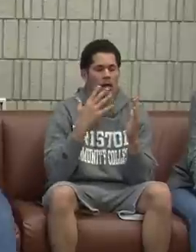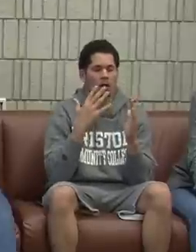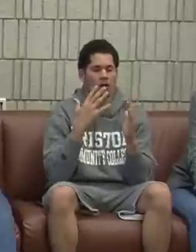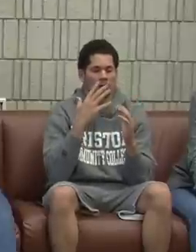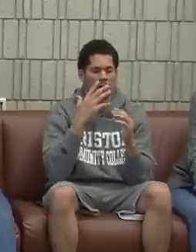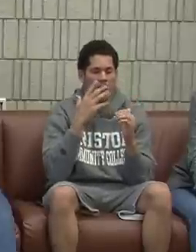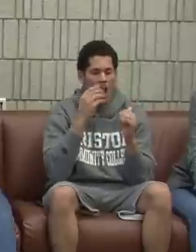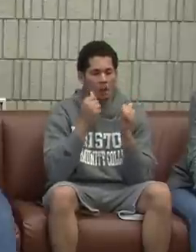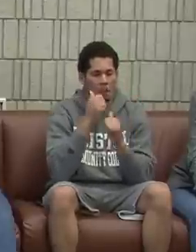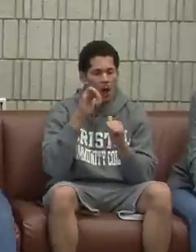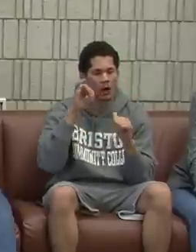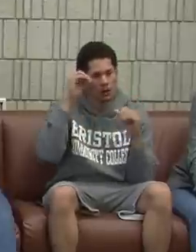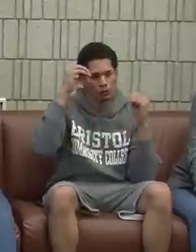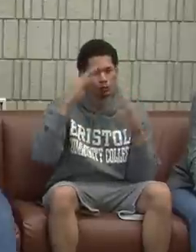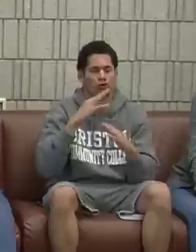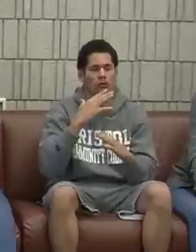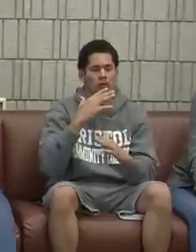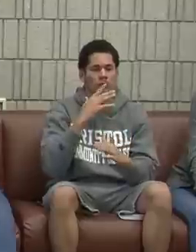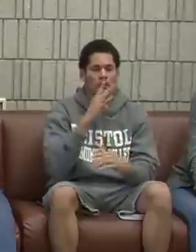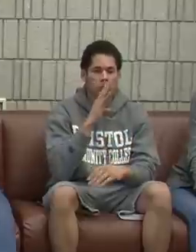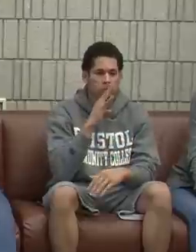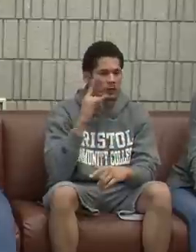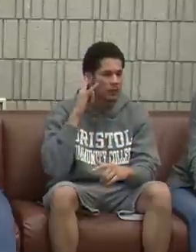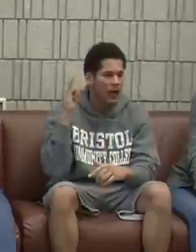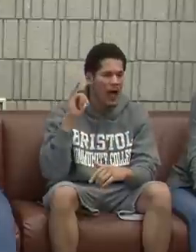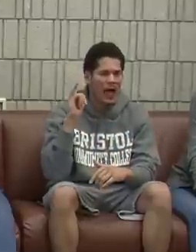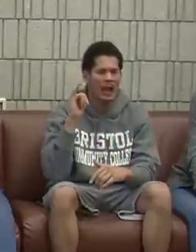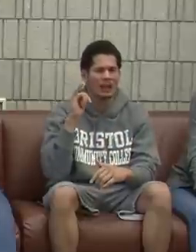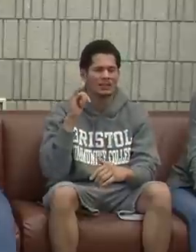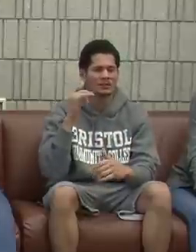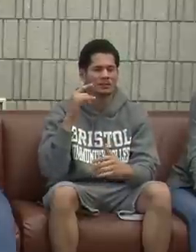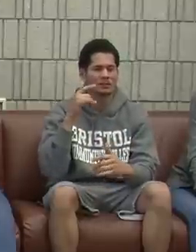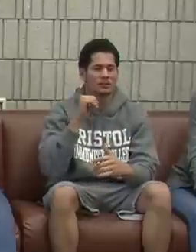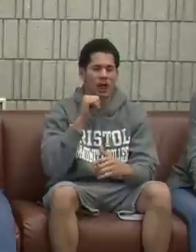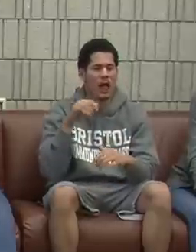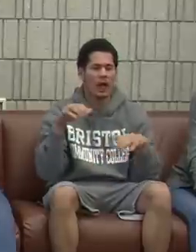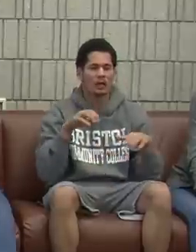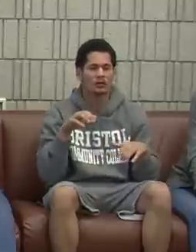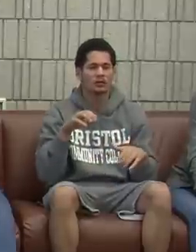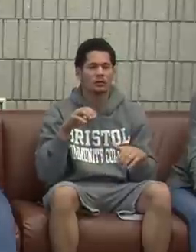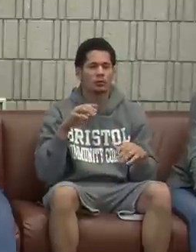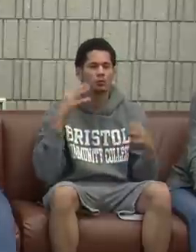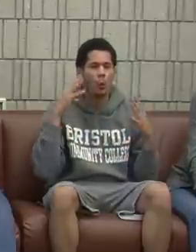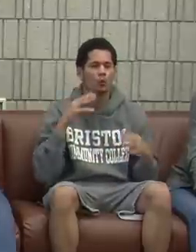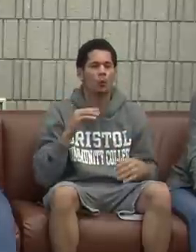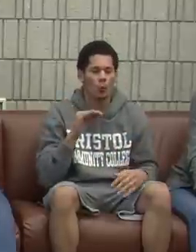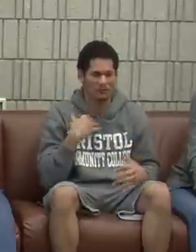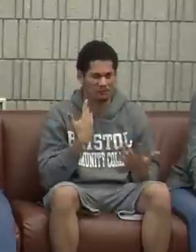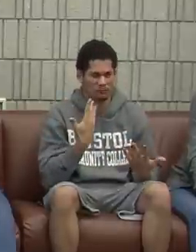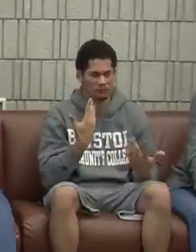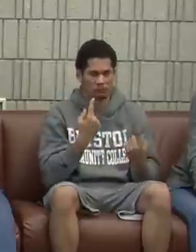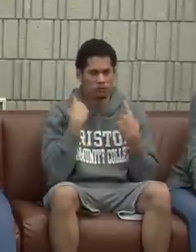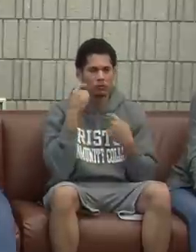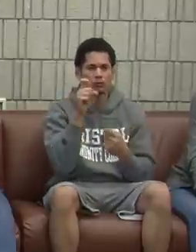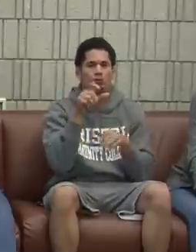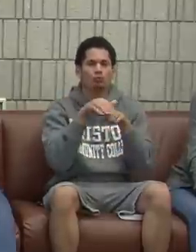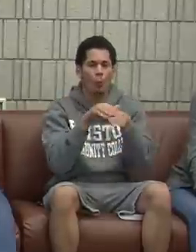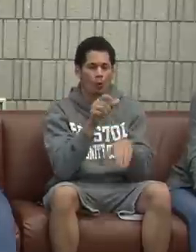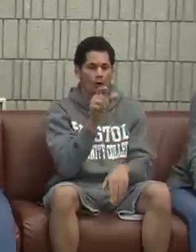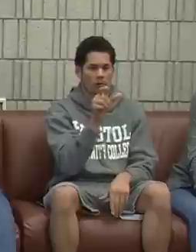vocabulary and read. Because most of the teachers, they talk about, oh, it sounds like this. And they're doing these things that